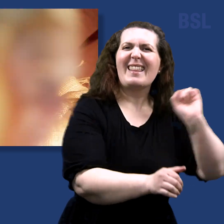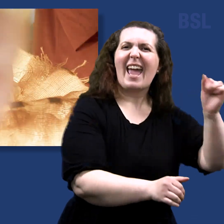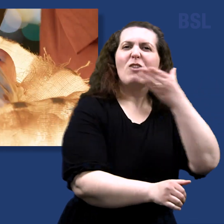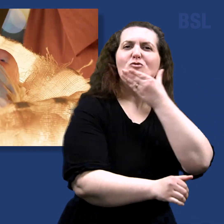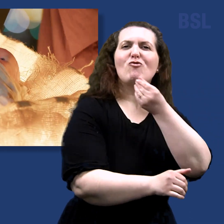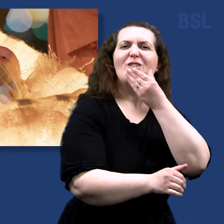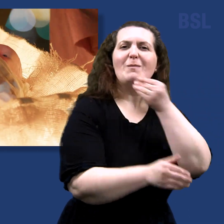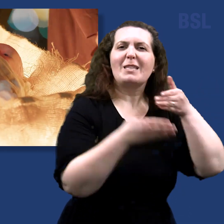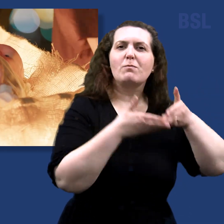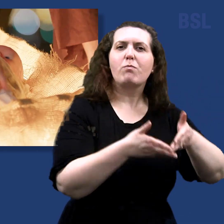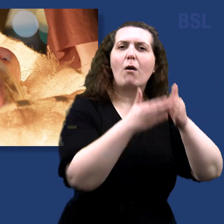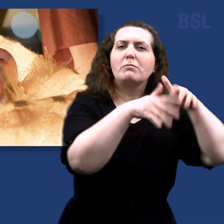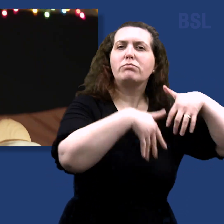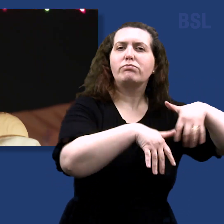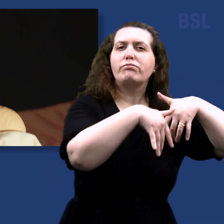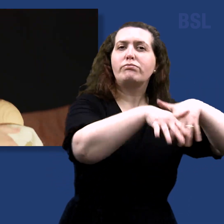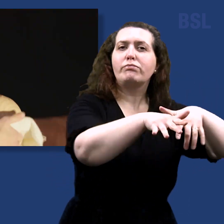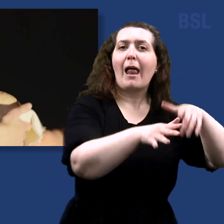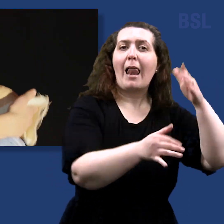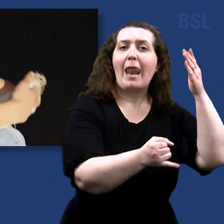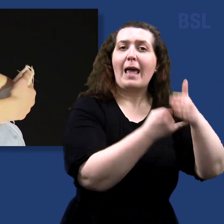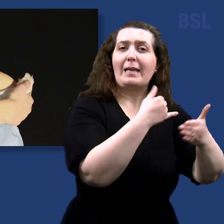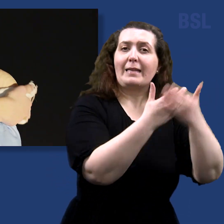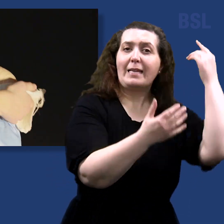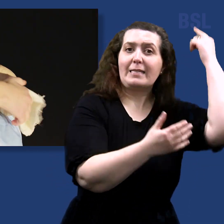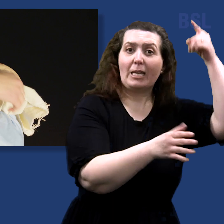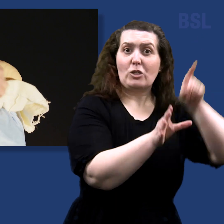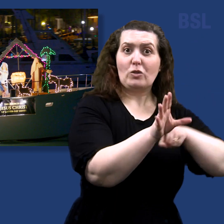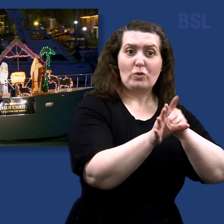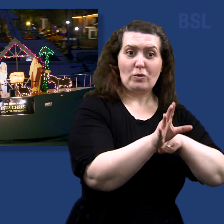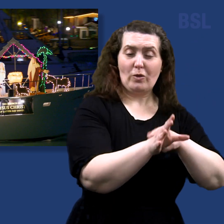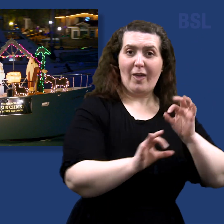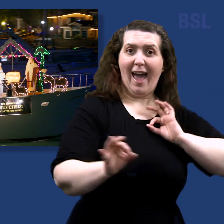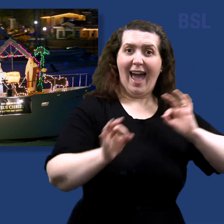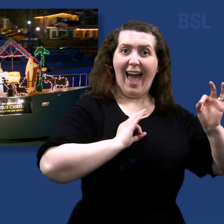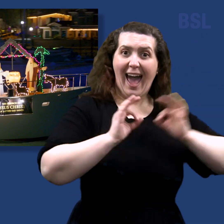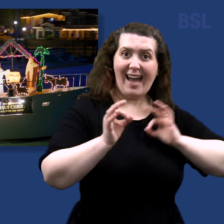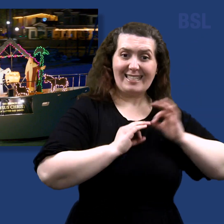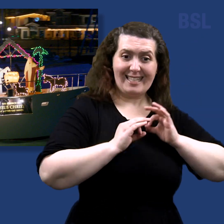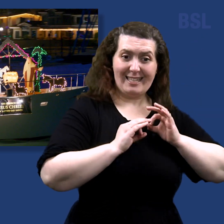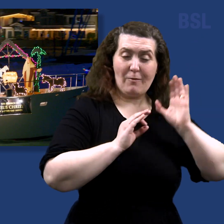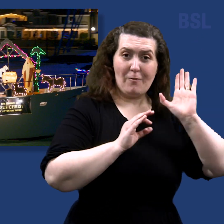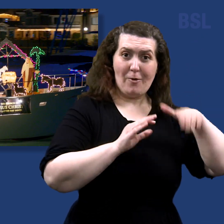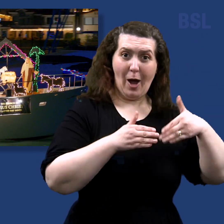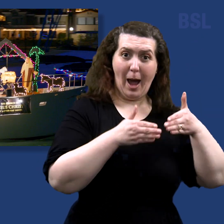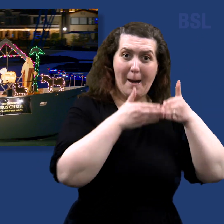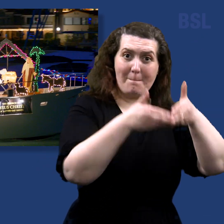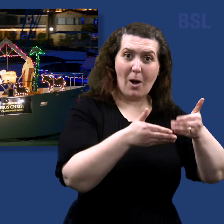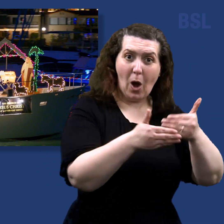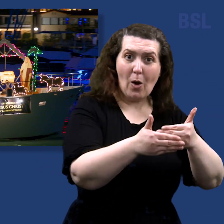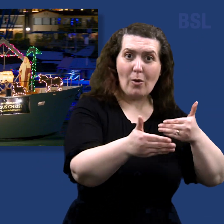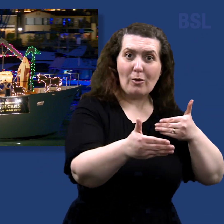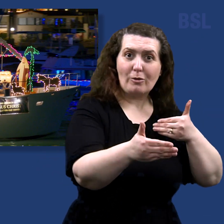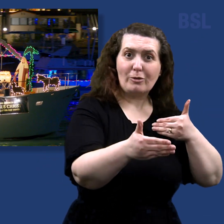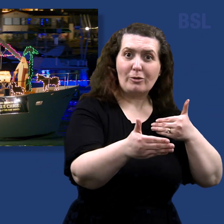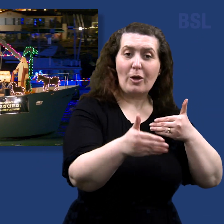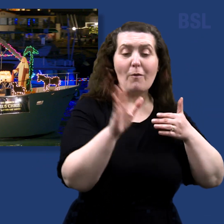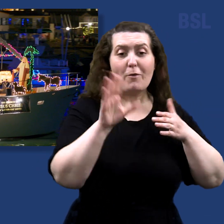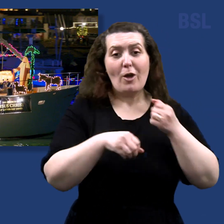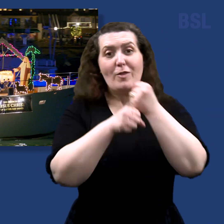the nativity aboard a 60-foot yacht as their contribution to the church's Light the World initiative. Wise men still seek him.